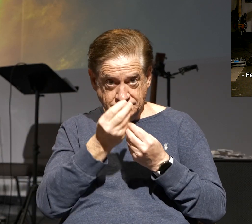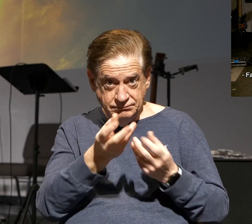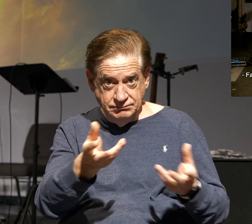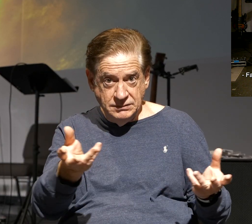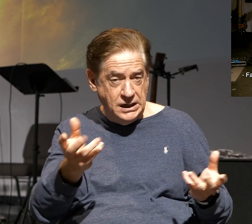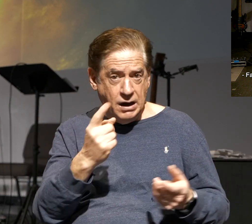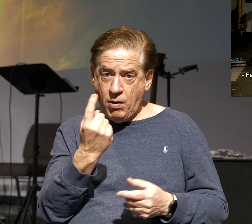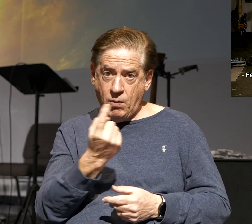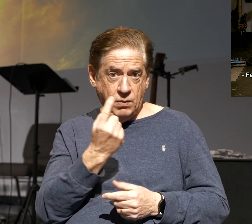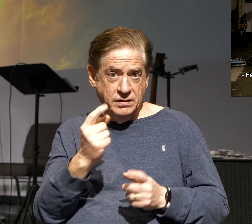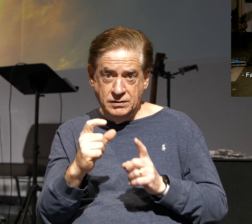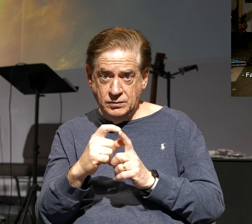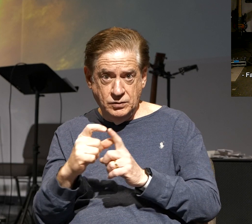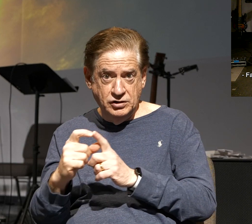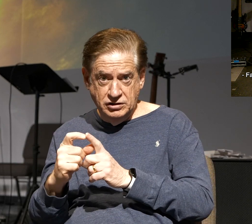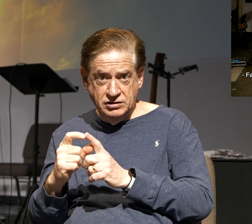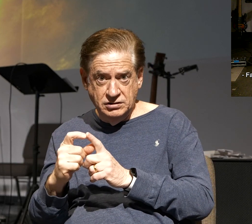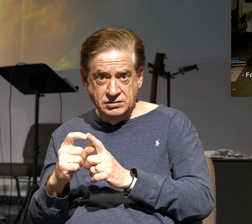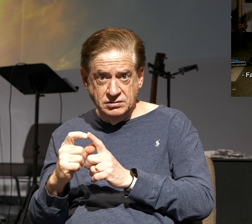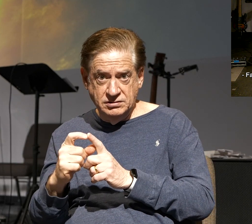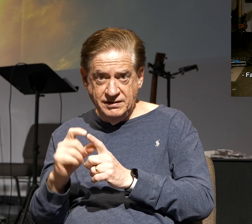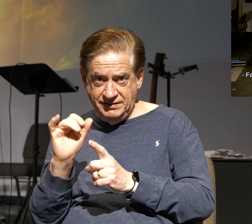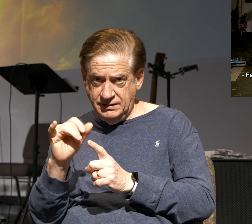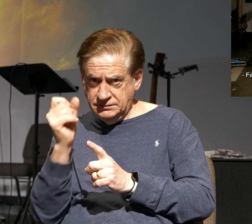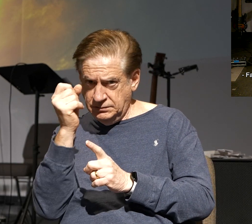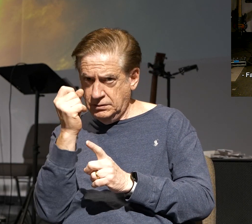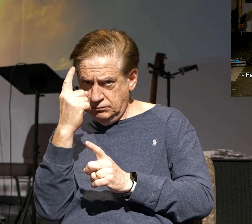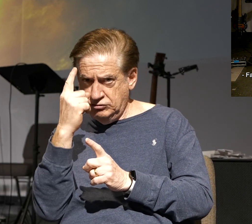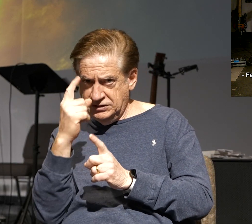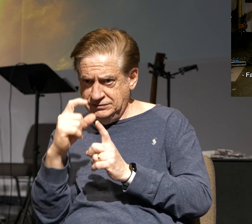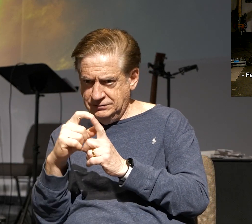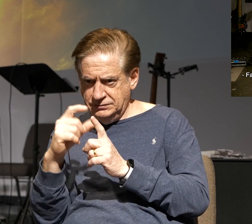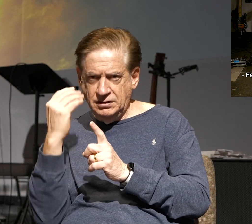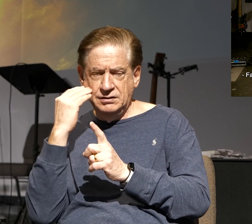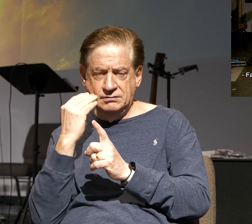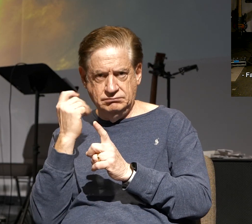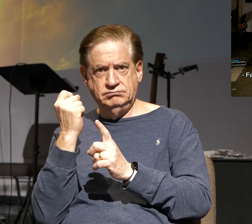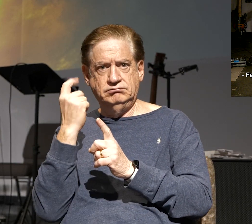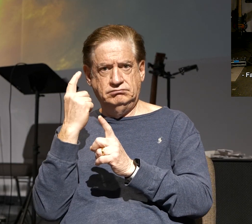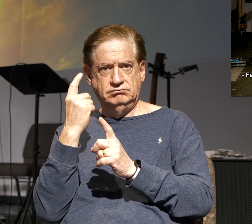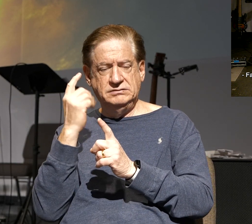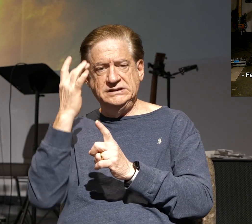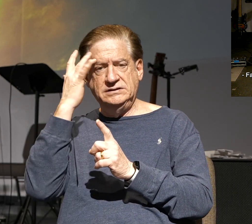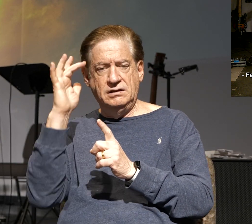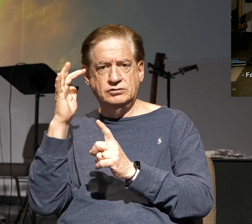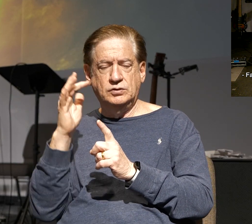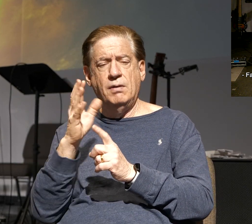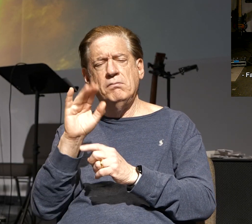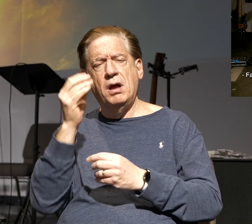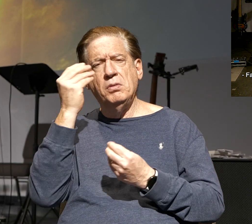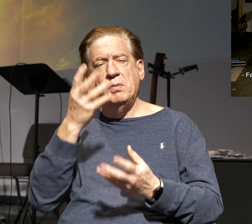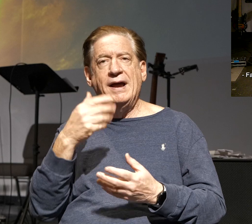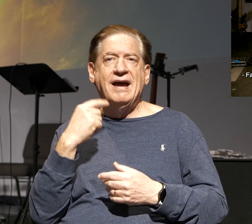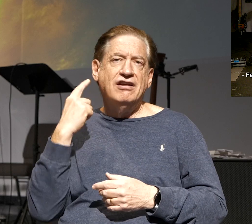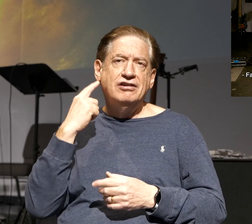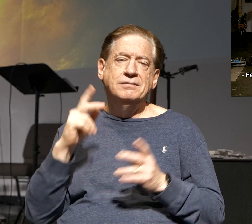only in word, so there's the comprehension, that's the head part, it's intellectual. By the way, I hear people say, you know, faith is just a